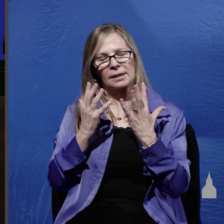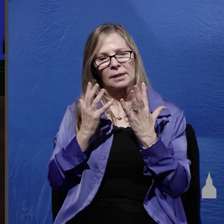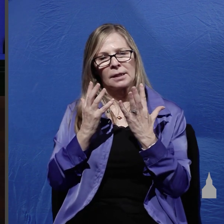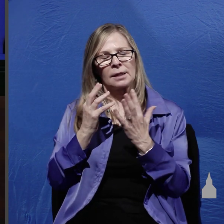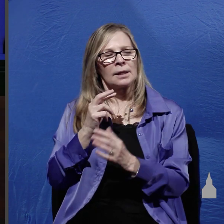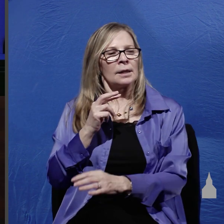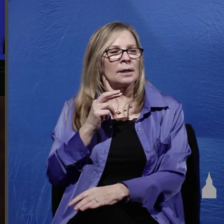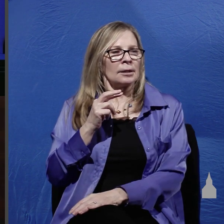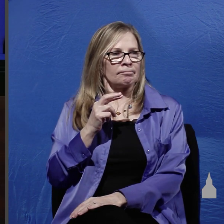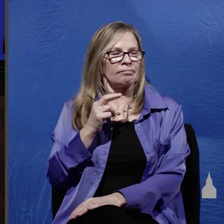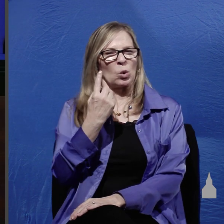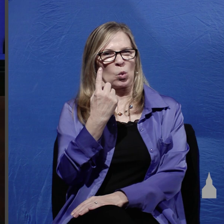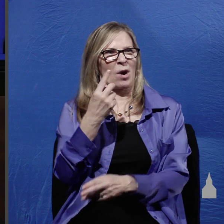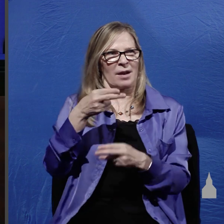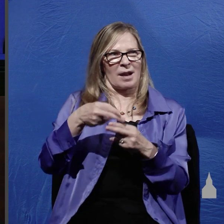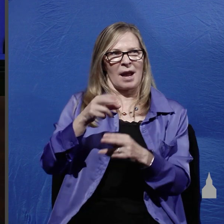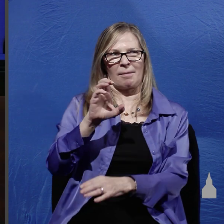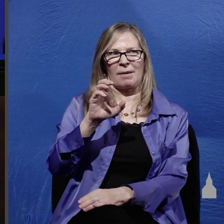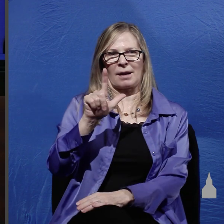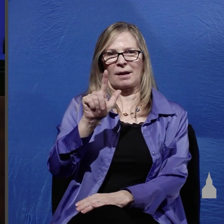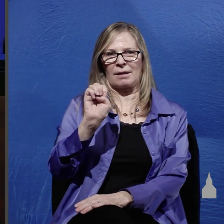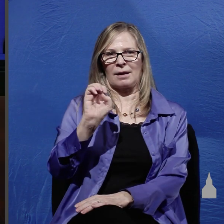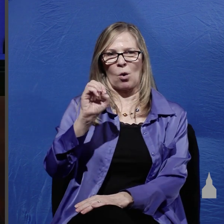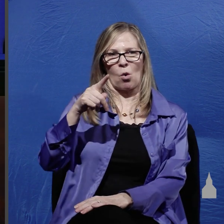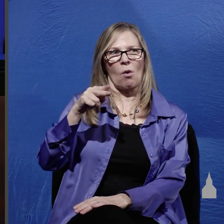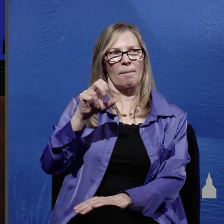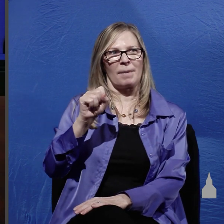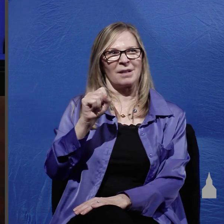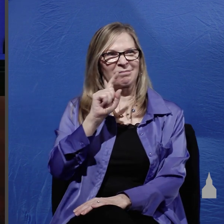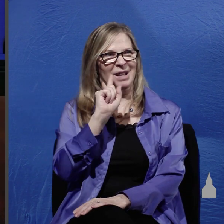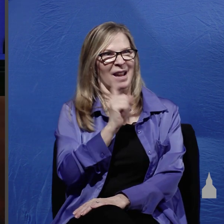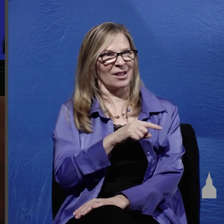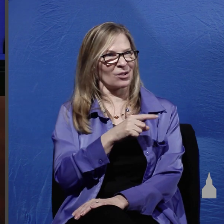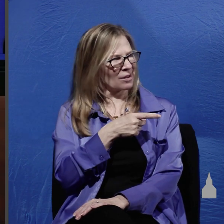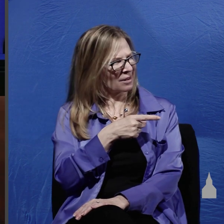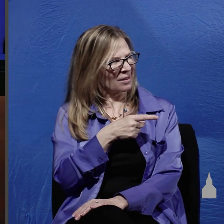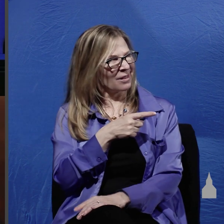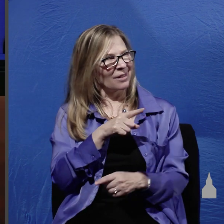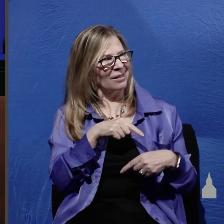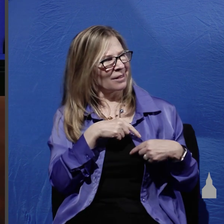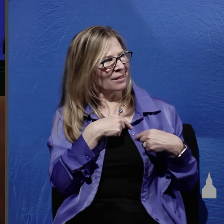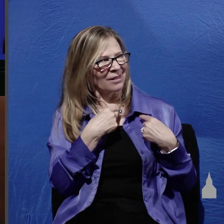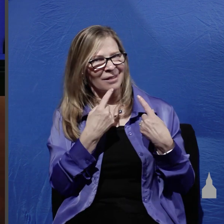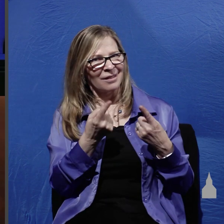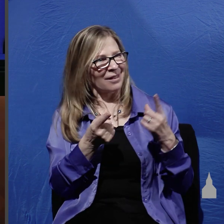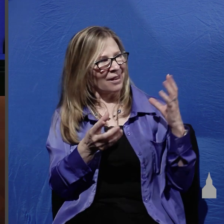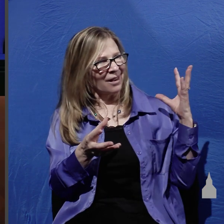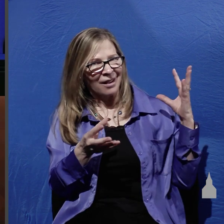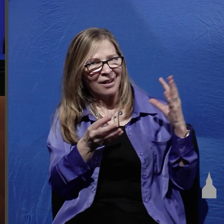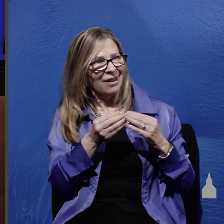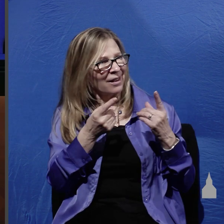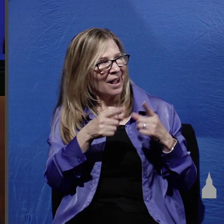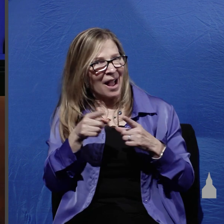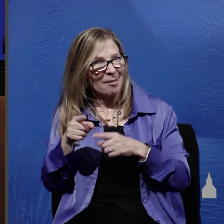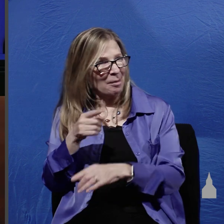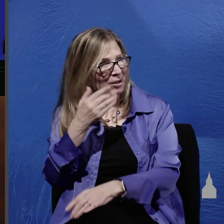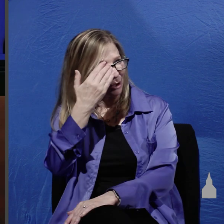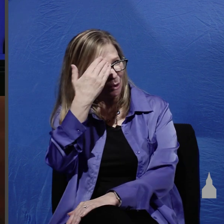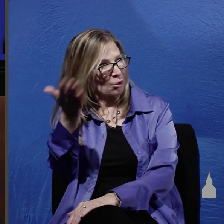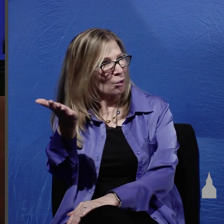one of them named Cleopas answered and said to him are you the only one visiting Jerusalem and unaware of the things which have happened here in these days